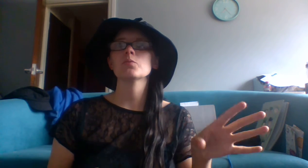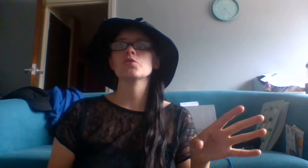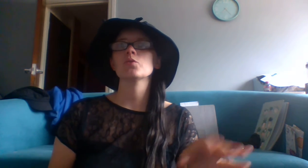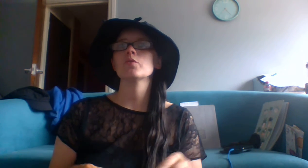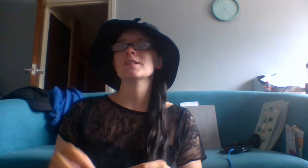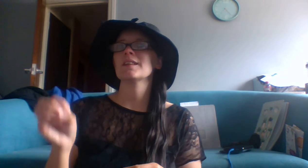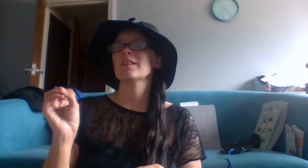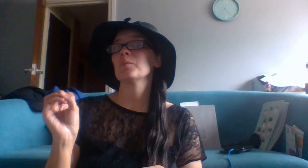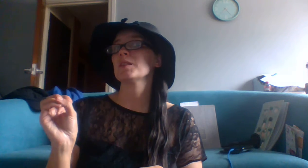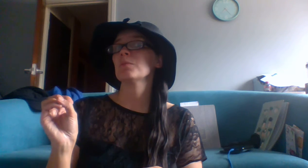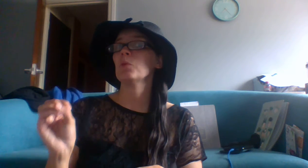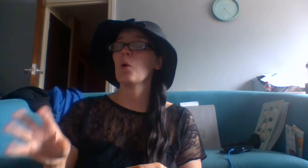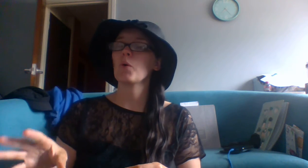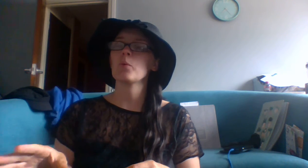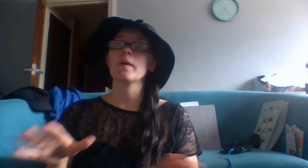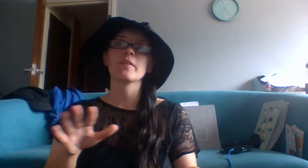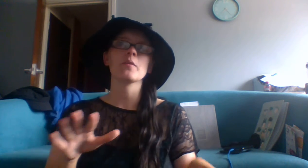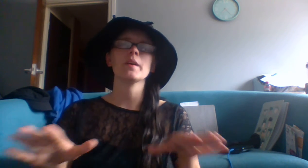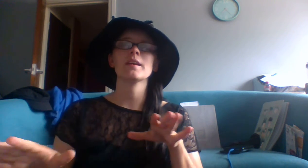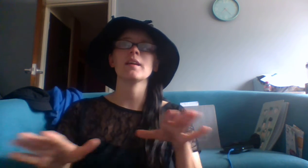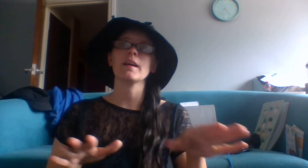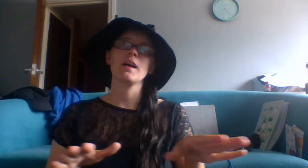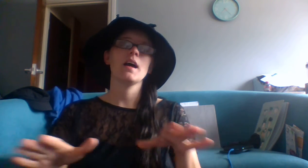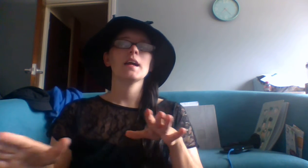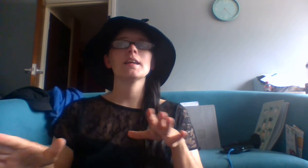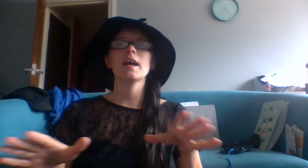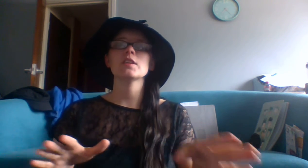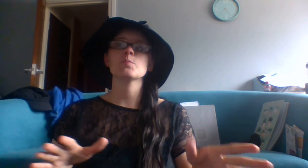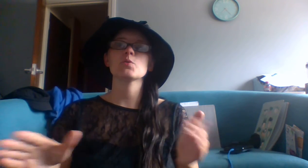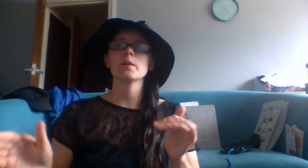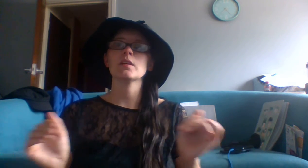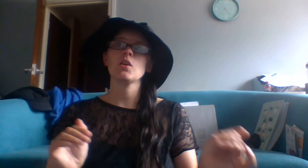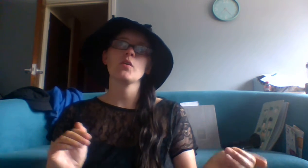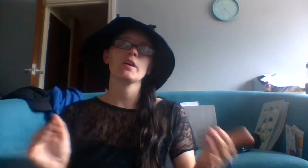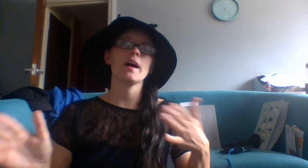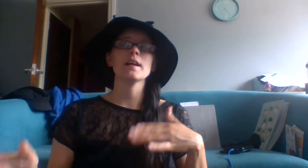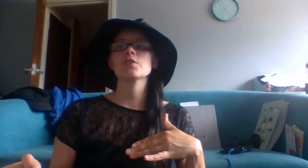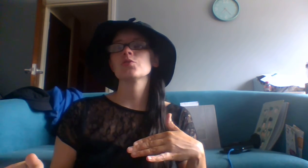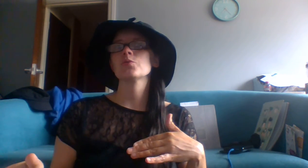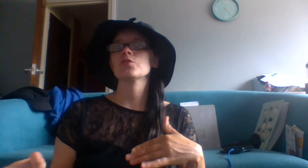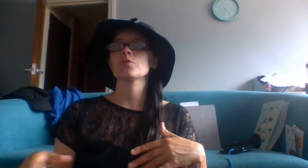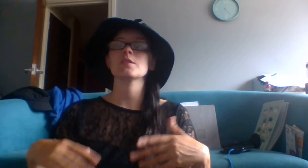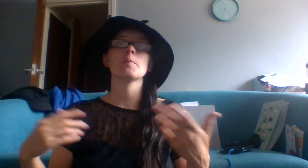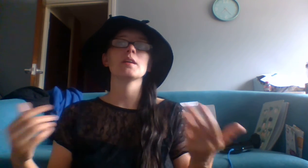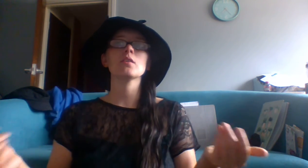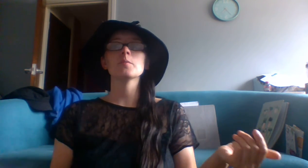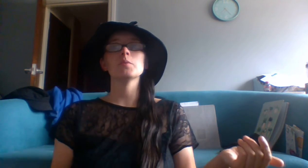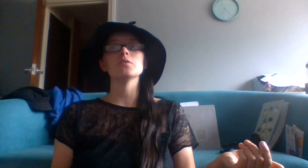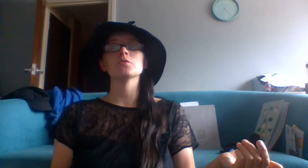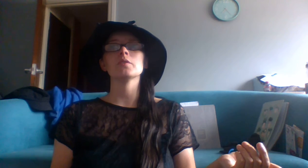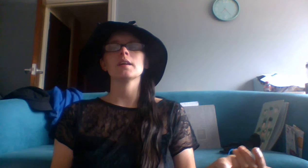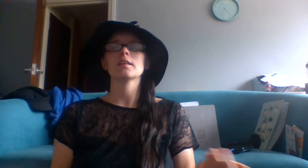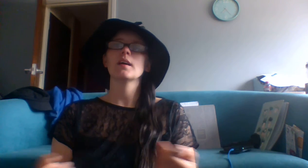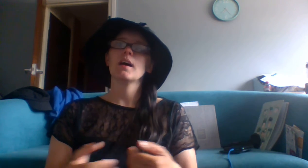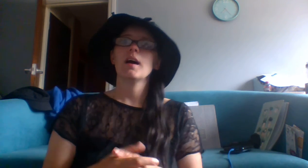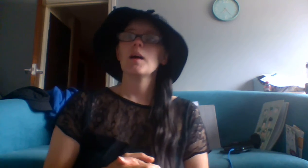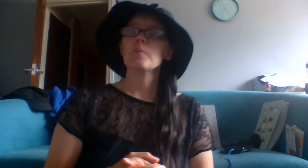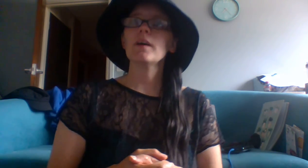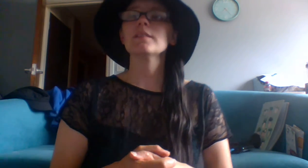little stories and then there'll be some longer ones. So we can like gauge between a longer and a shorter story depending on the mood you're in. But